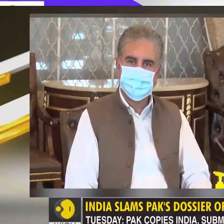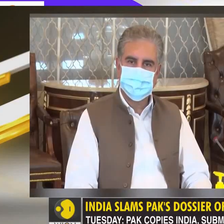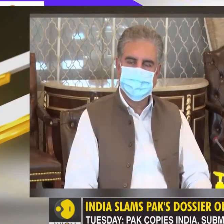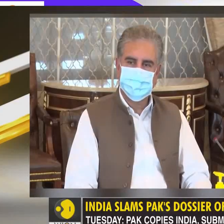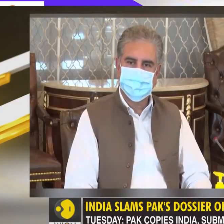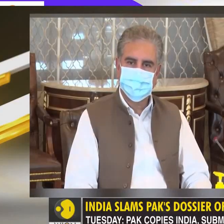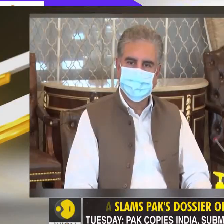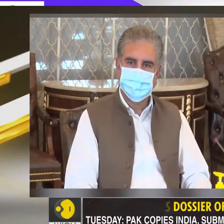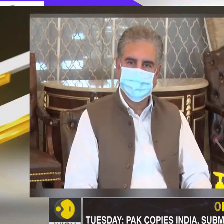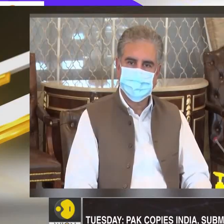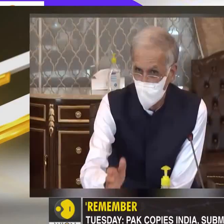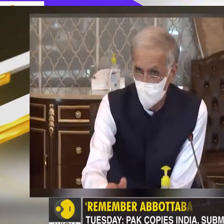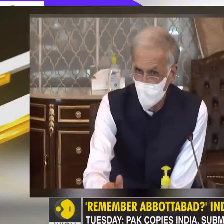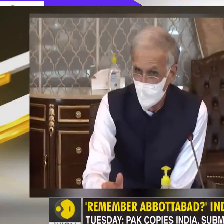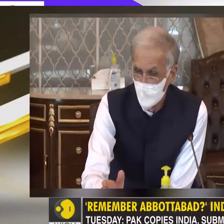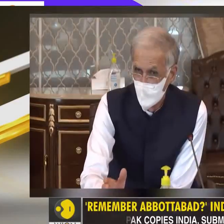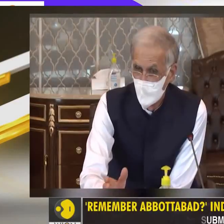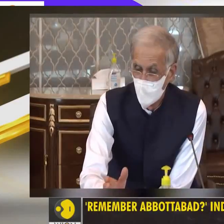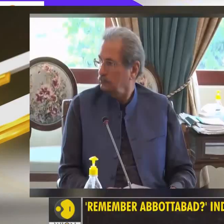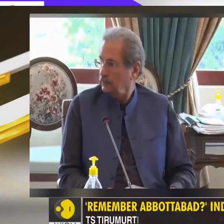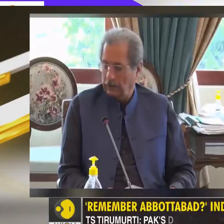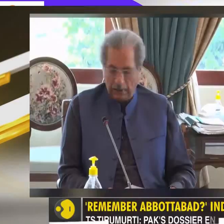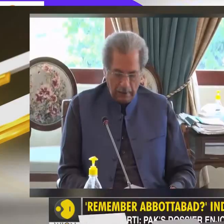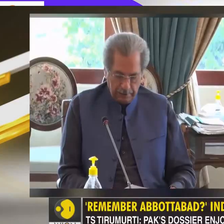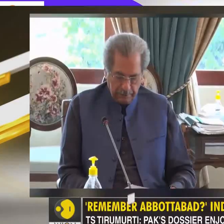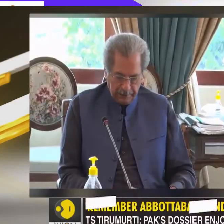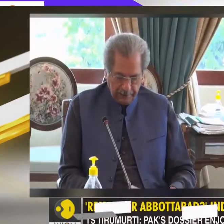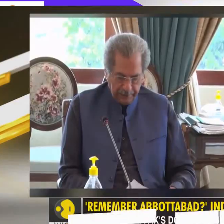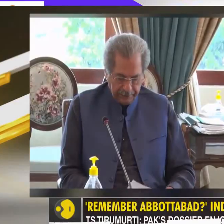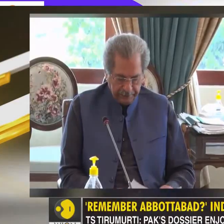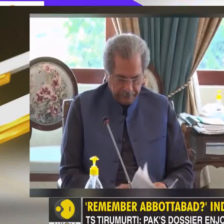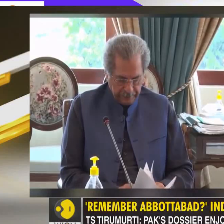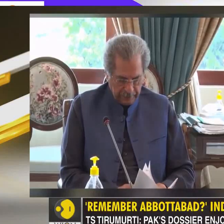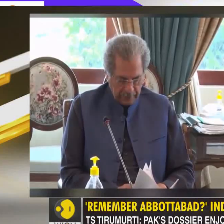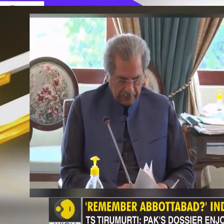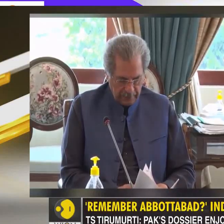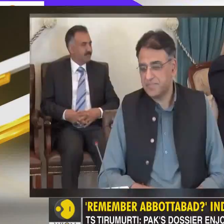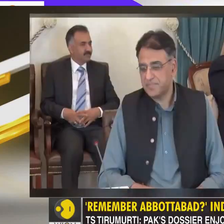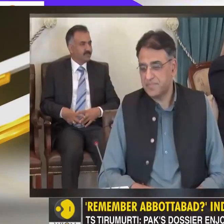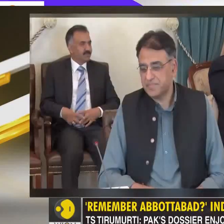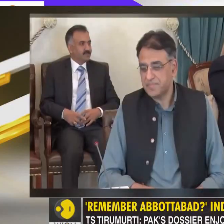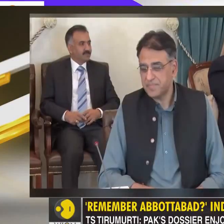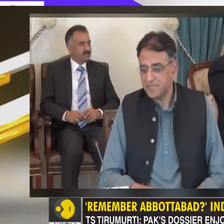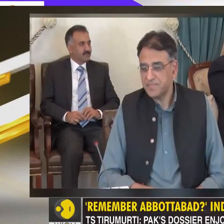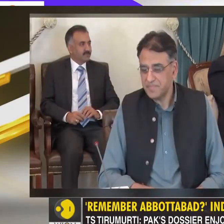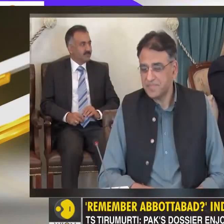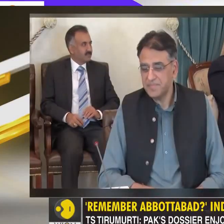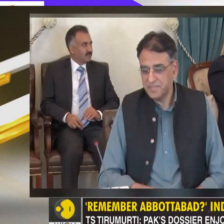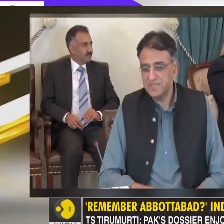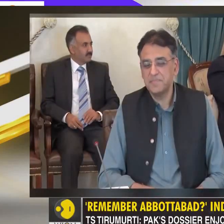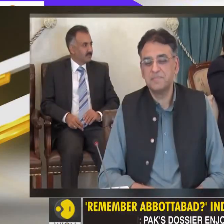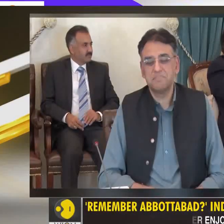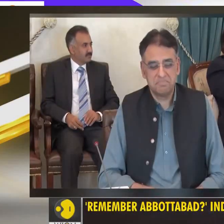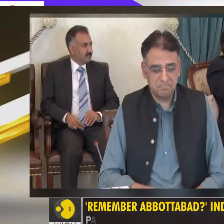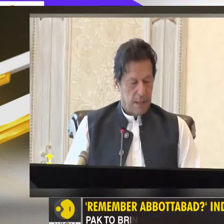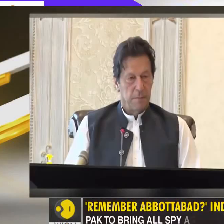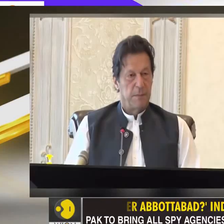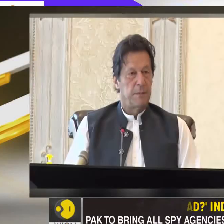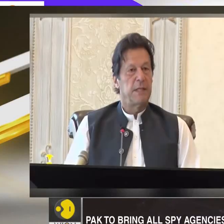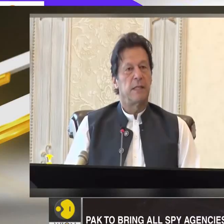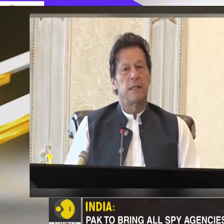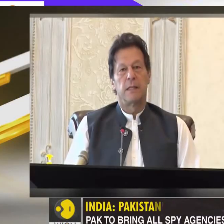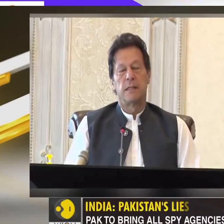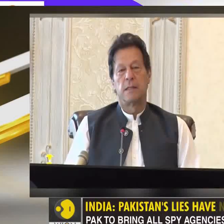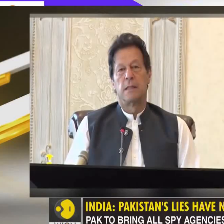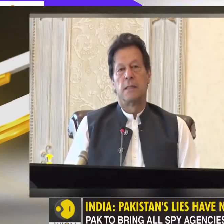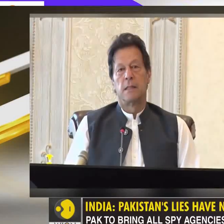intel body to coordinate all the spy agencies under the ISI chief. This will include both military and civilian intelligence